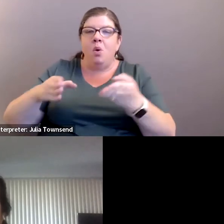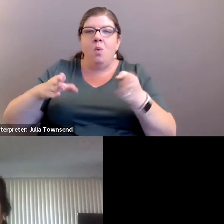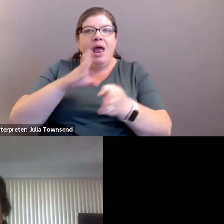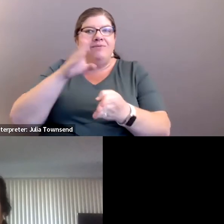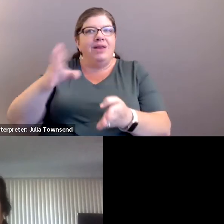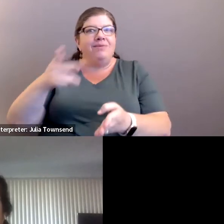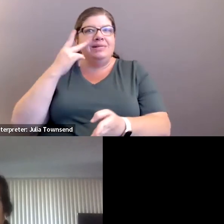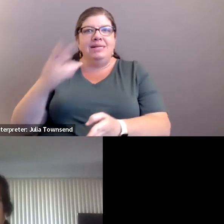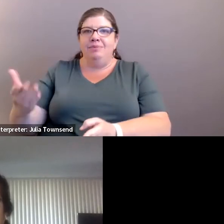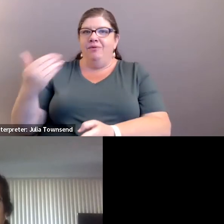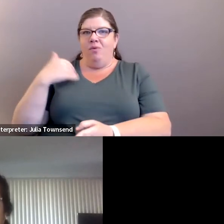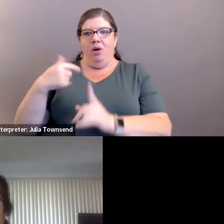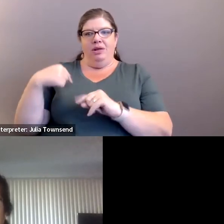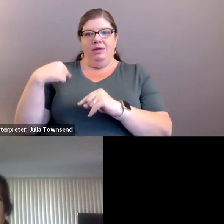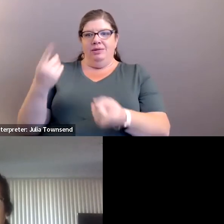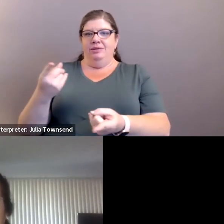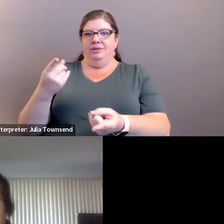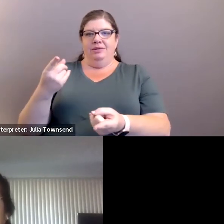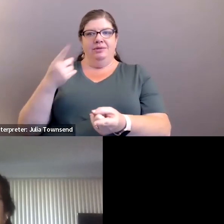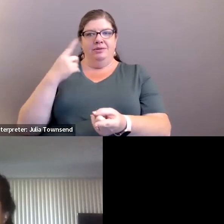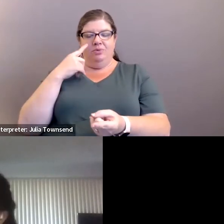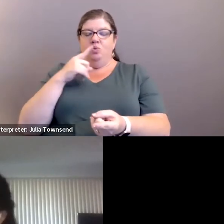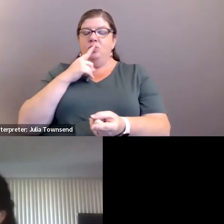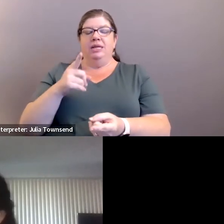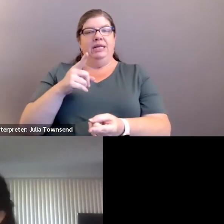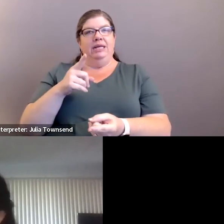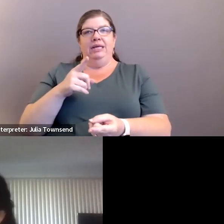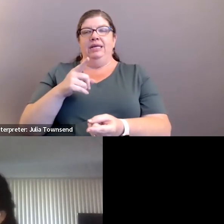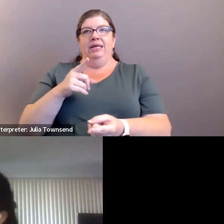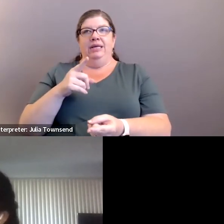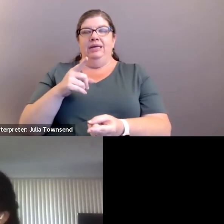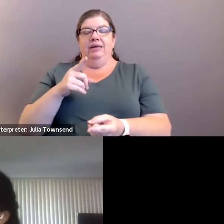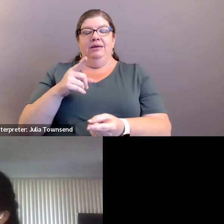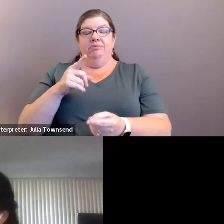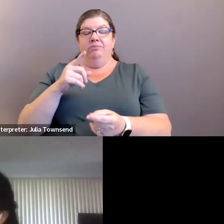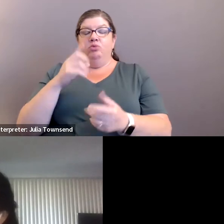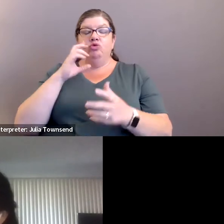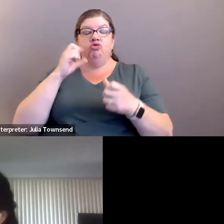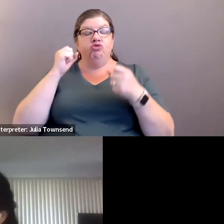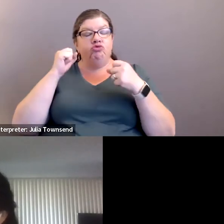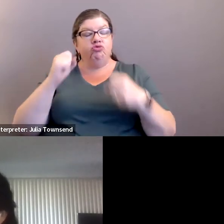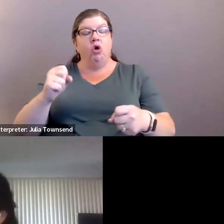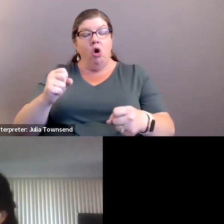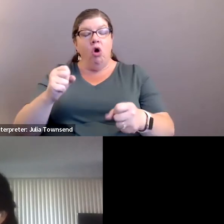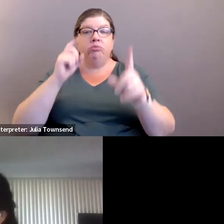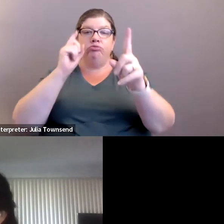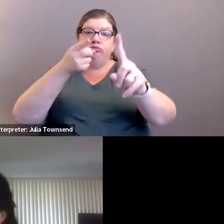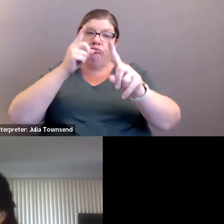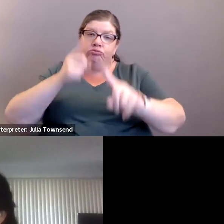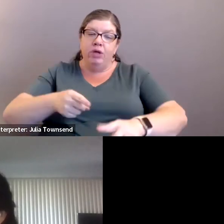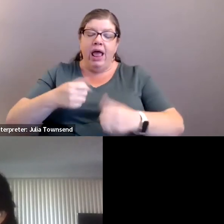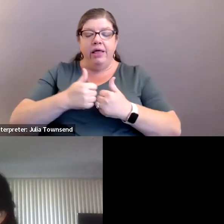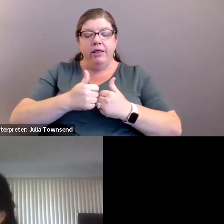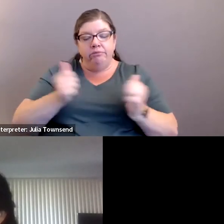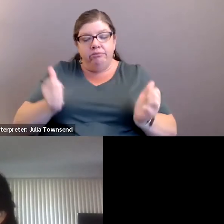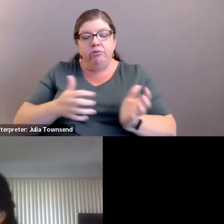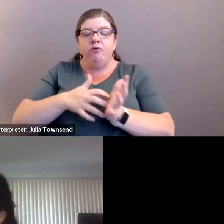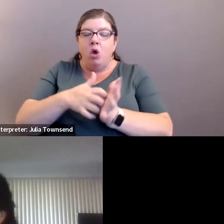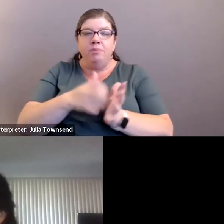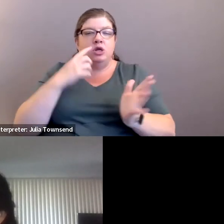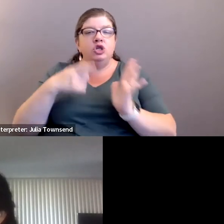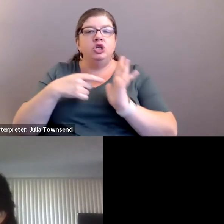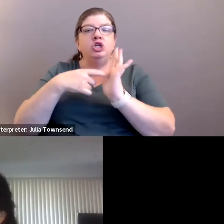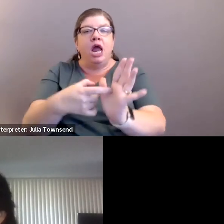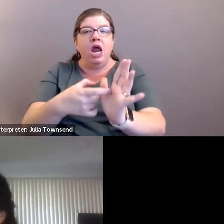seen since ethnic studies. just making such compelling arguments and sharing and sharing their vulnerability as you've mentioned